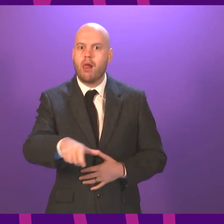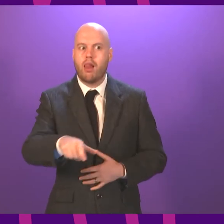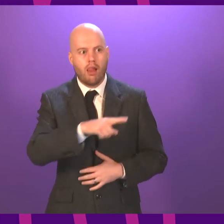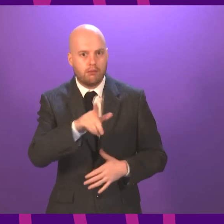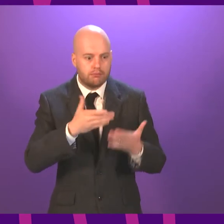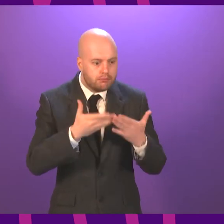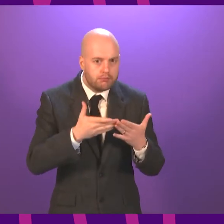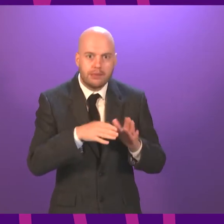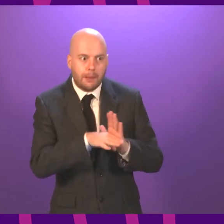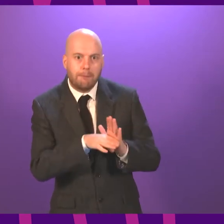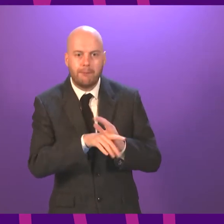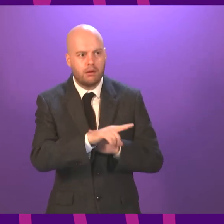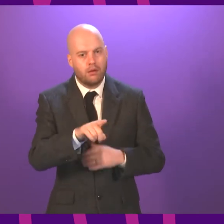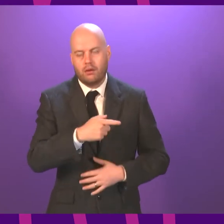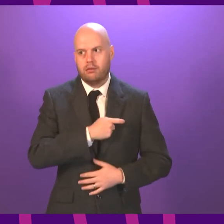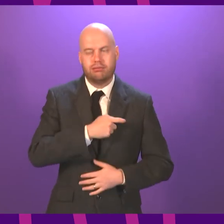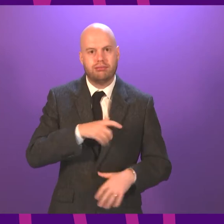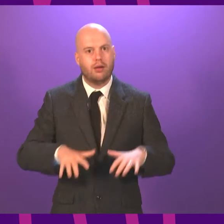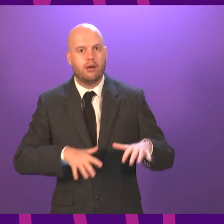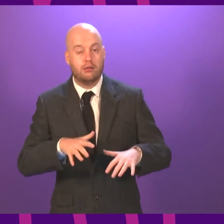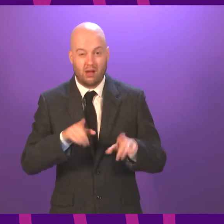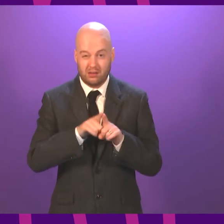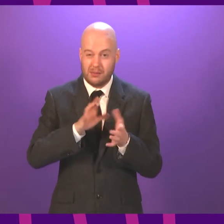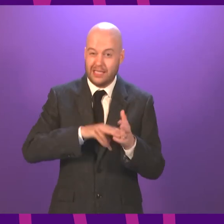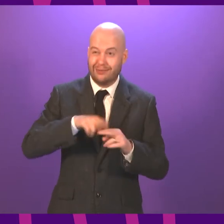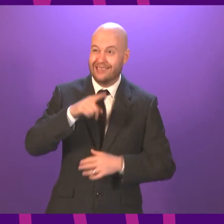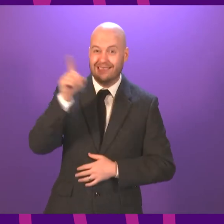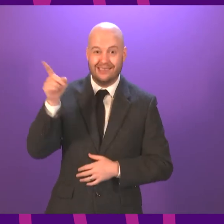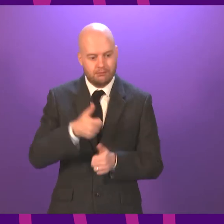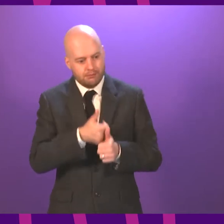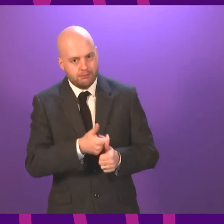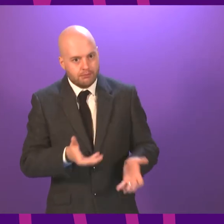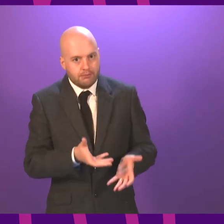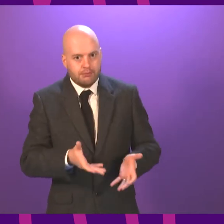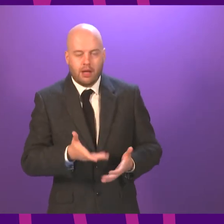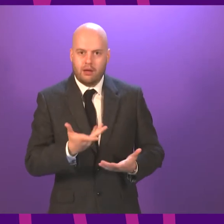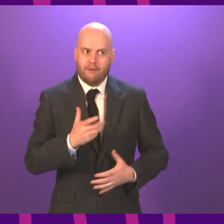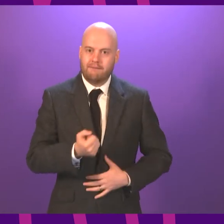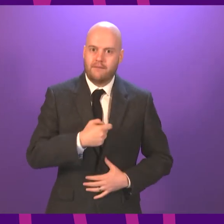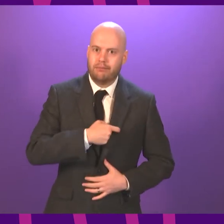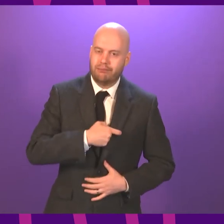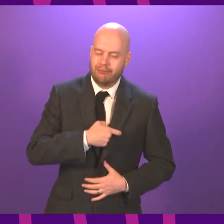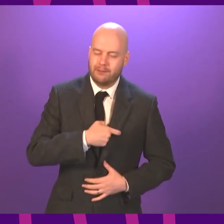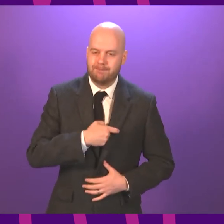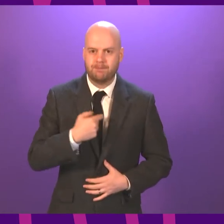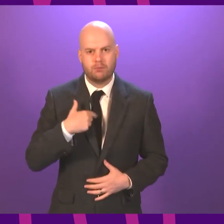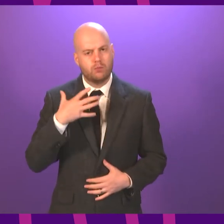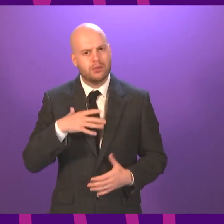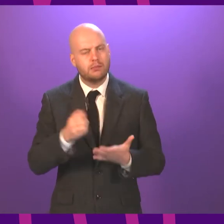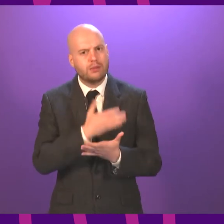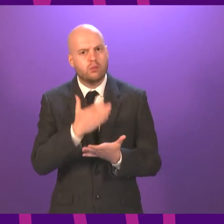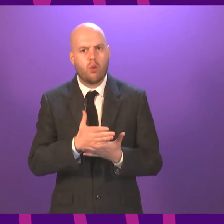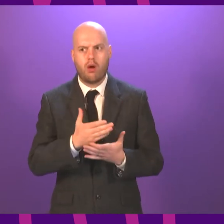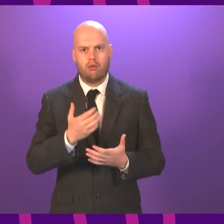really important that we and indeed the SQA continue to listen. We are doing our utmost to deliver fair grades in what are